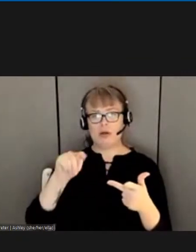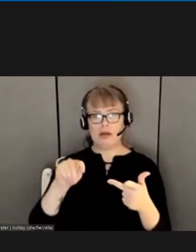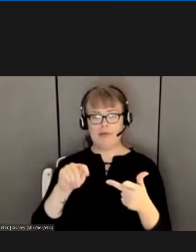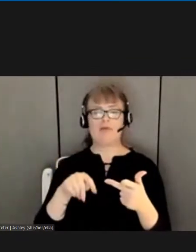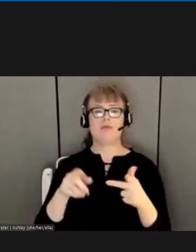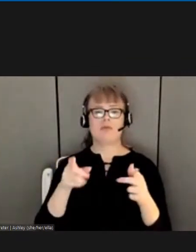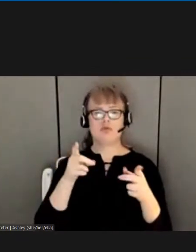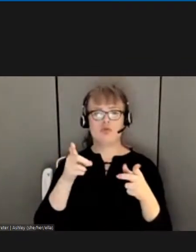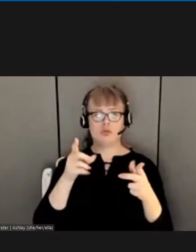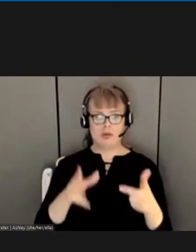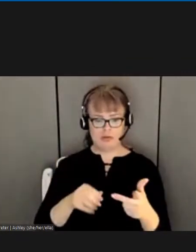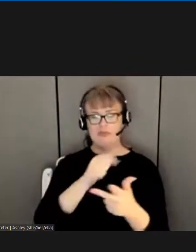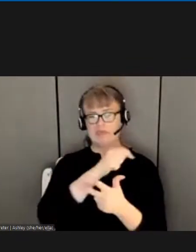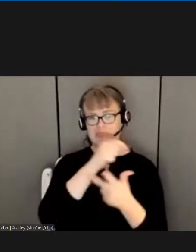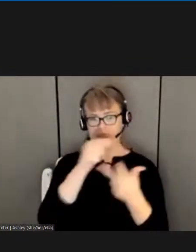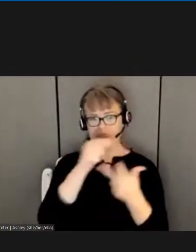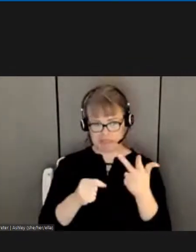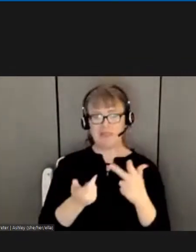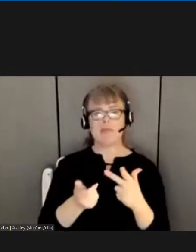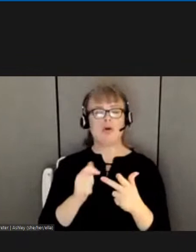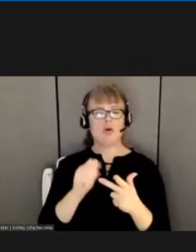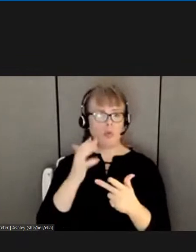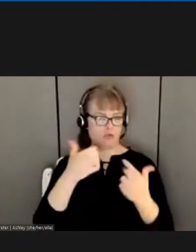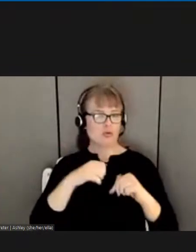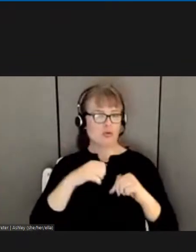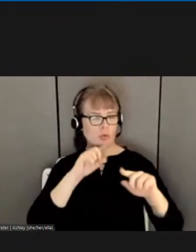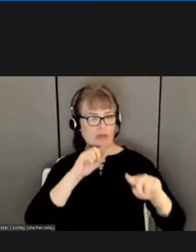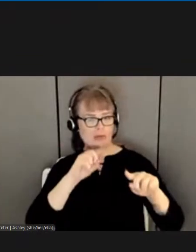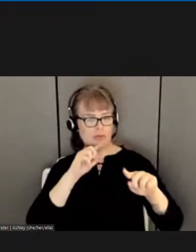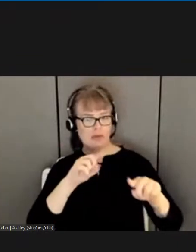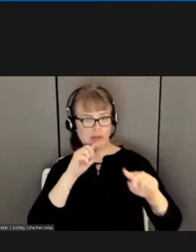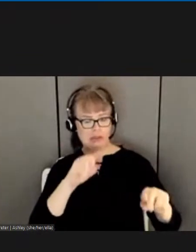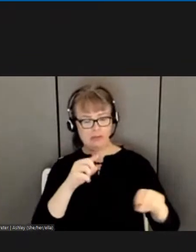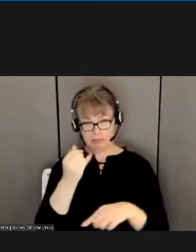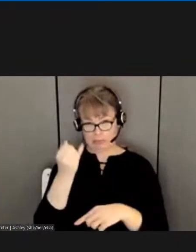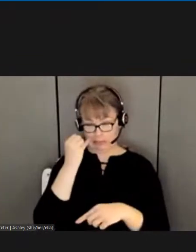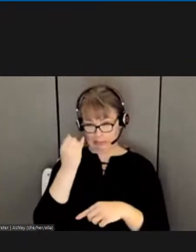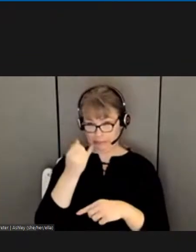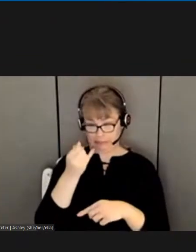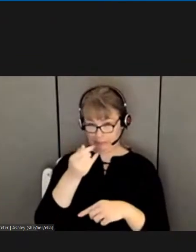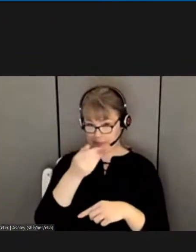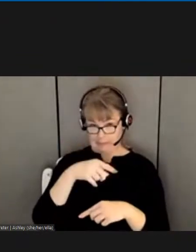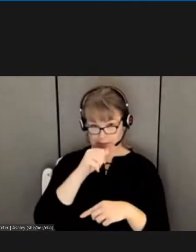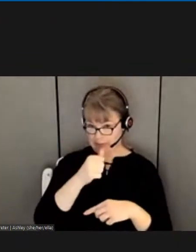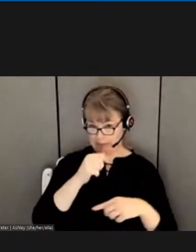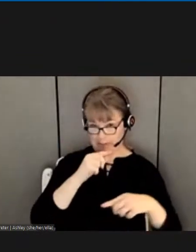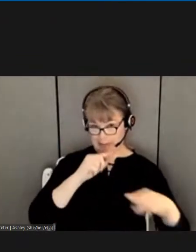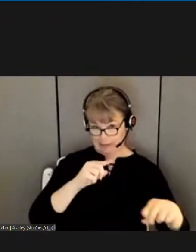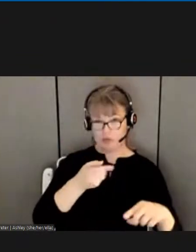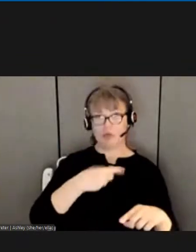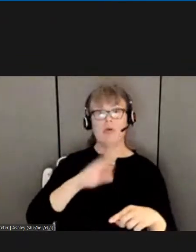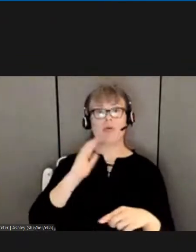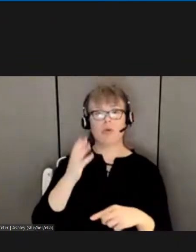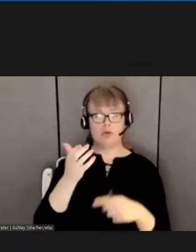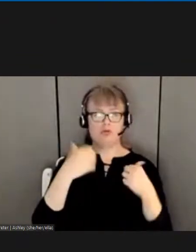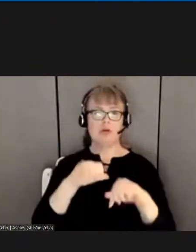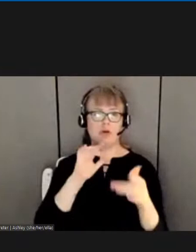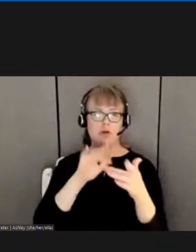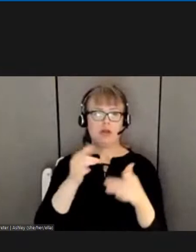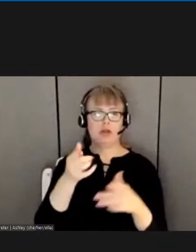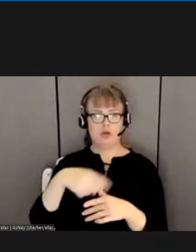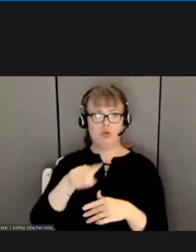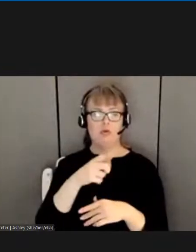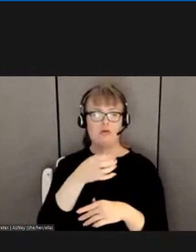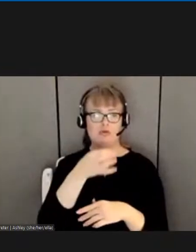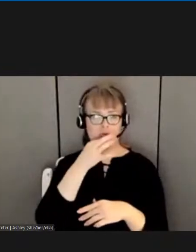to say hopefully you'll get some answers if you're not able to get them on on this call we will make sure that we get back to you with whatever answer we may have to